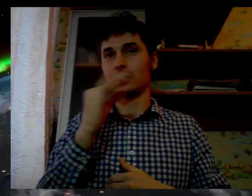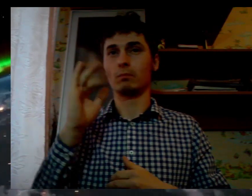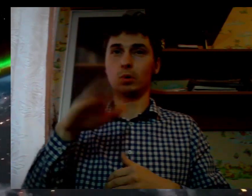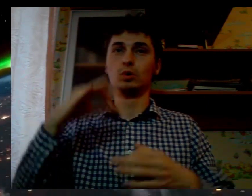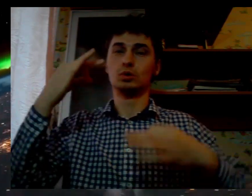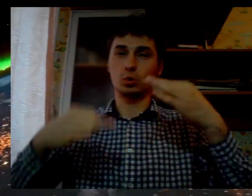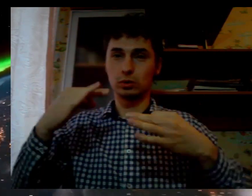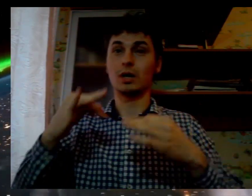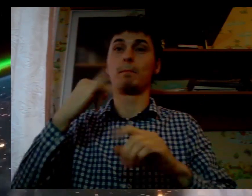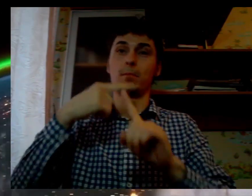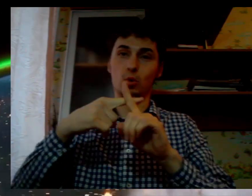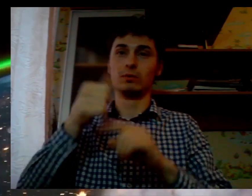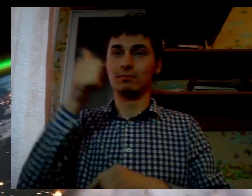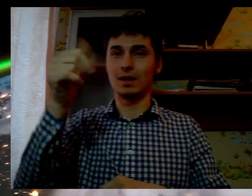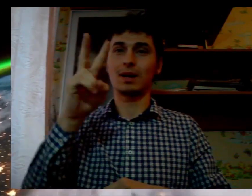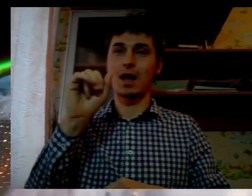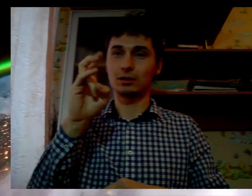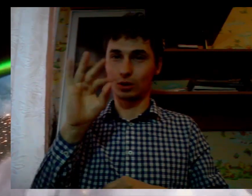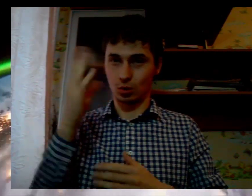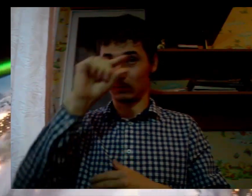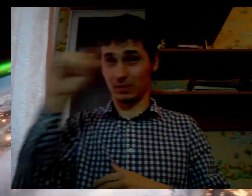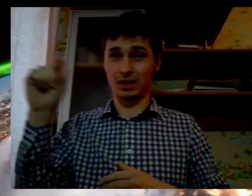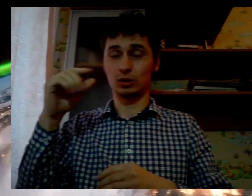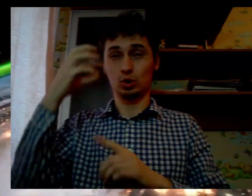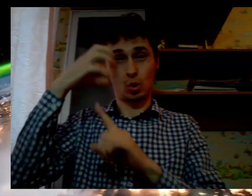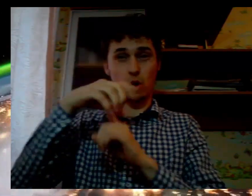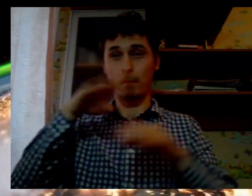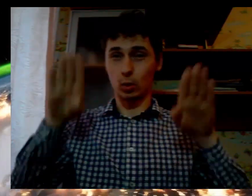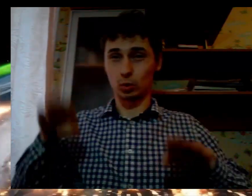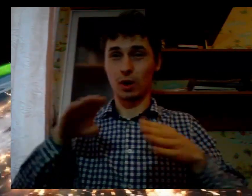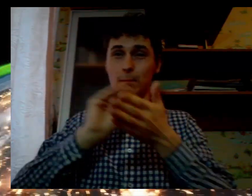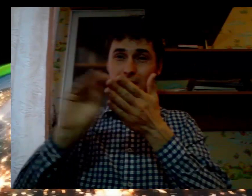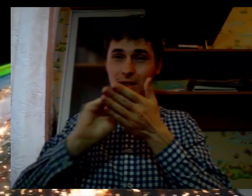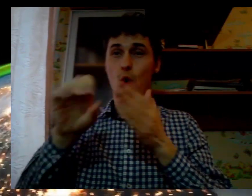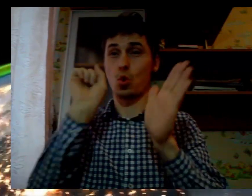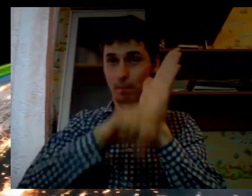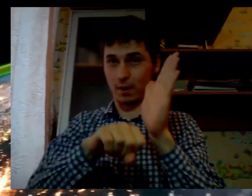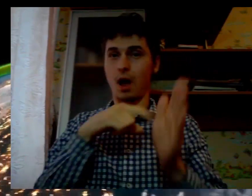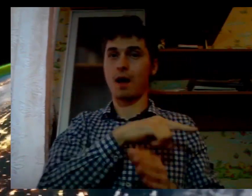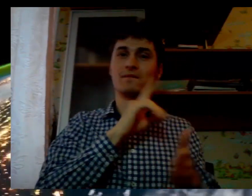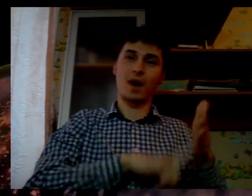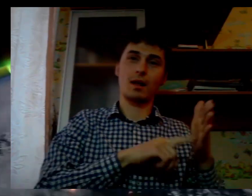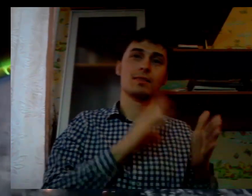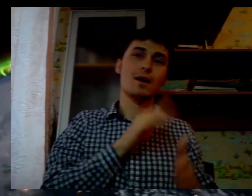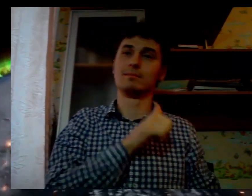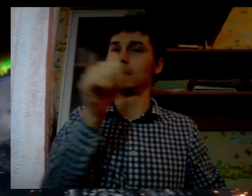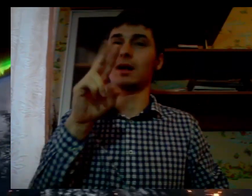Realizing this goal will require an intrepidorial spirit A new generation of scientists